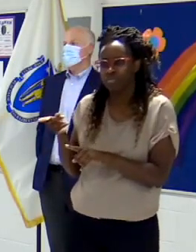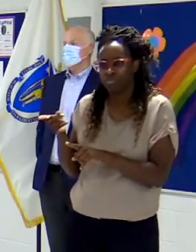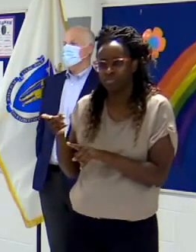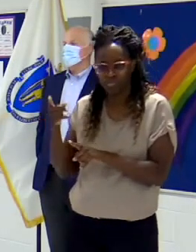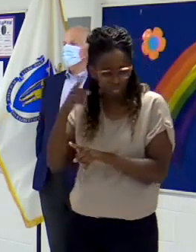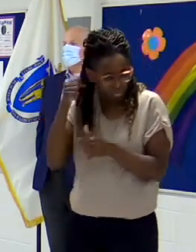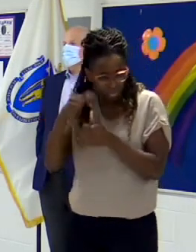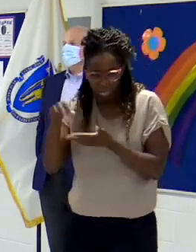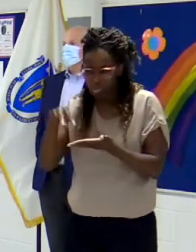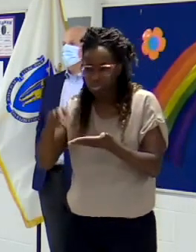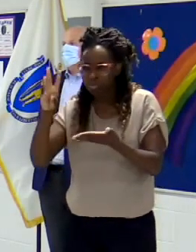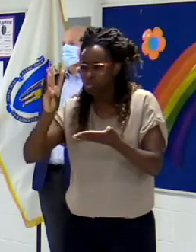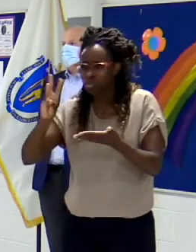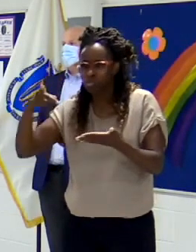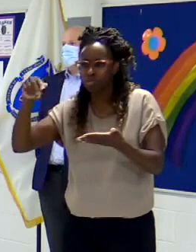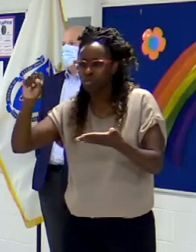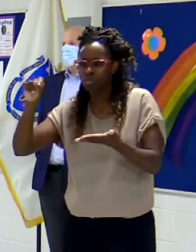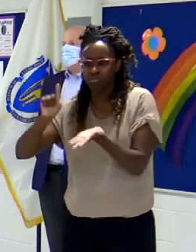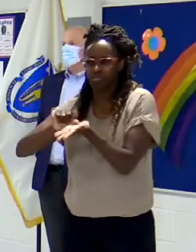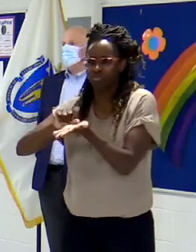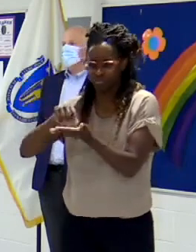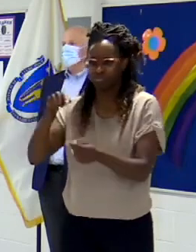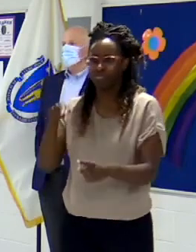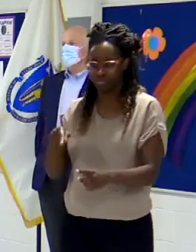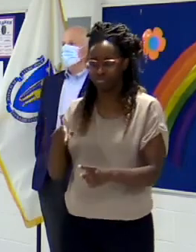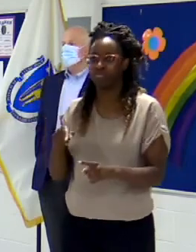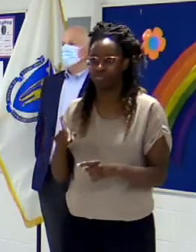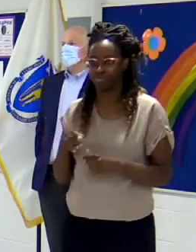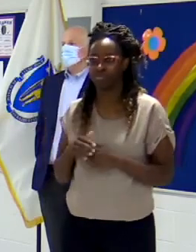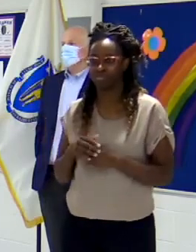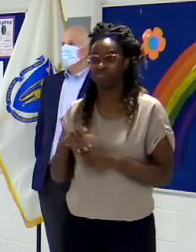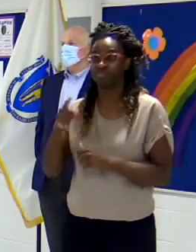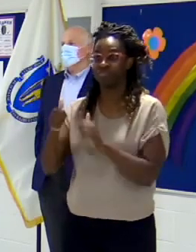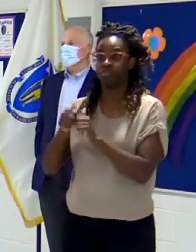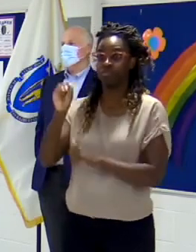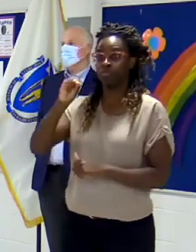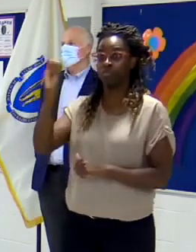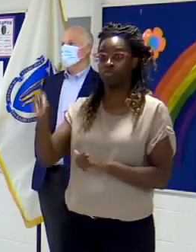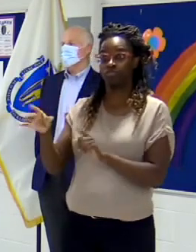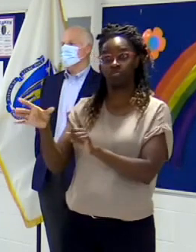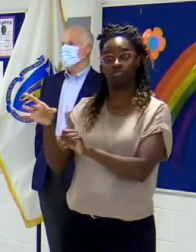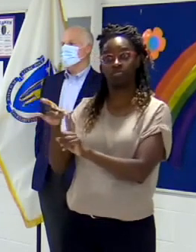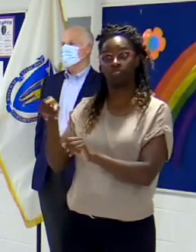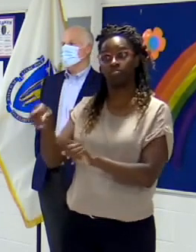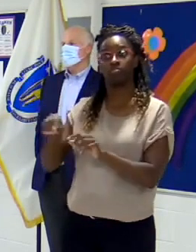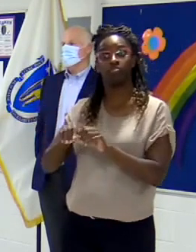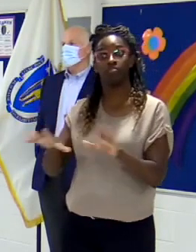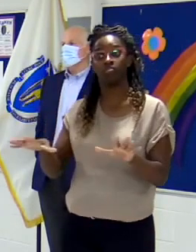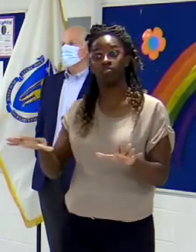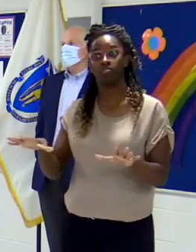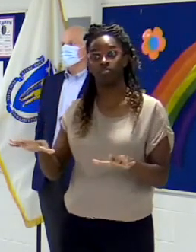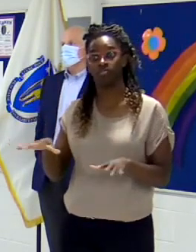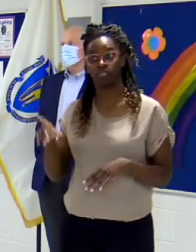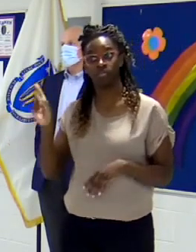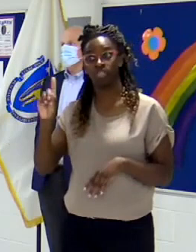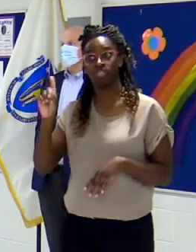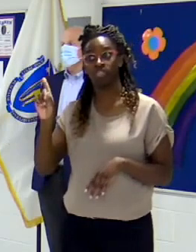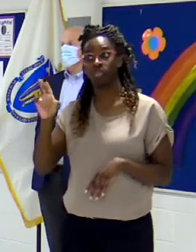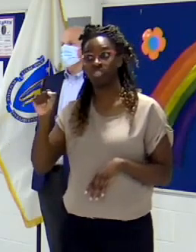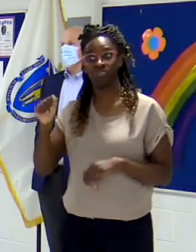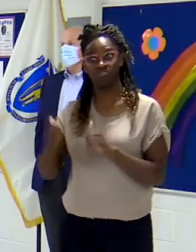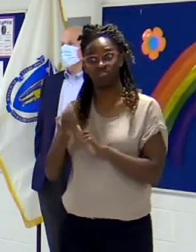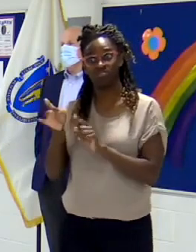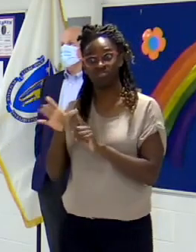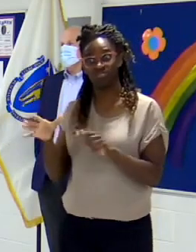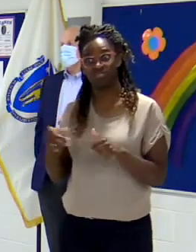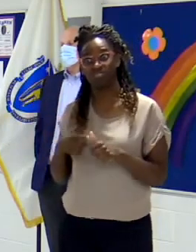that talked about the fact that the vast majority of the spread that's currently going on, at least in the U.S., is dinner